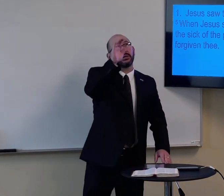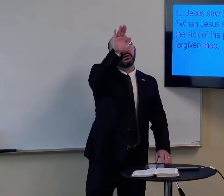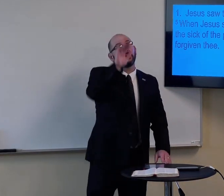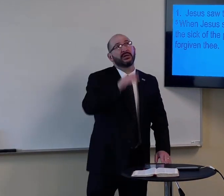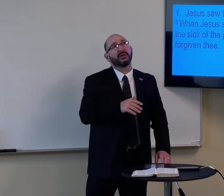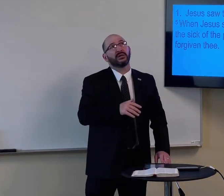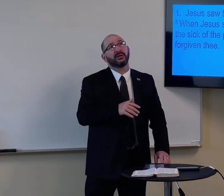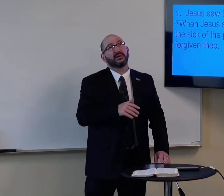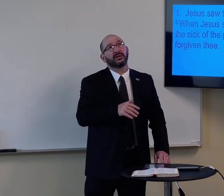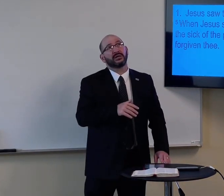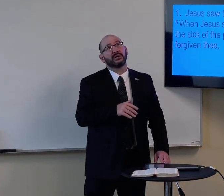Thank God.